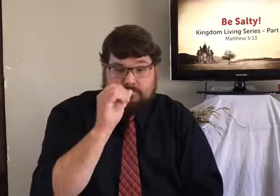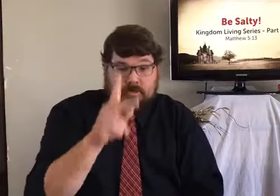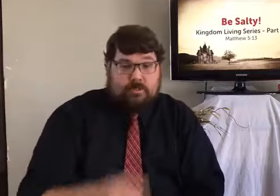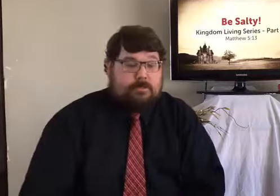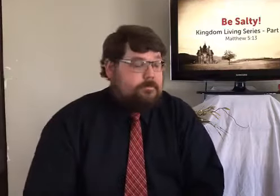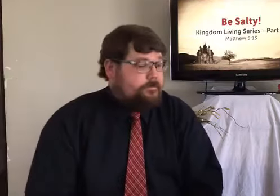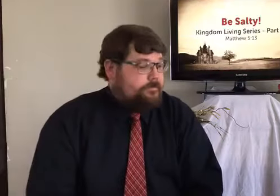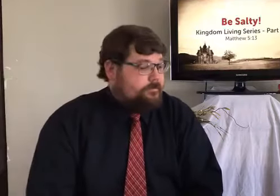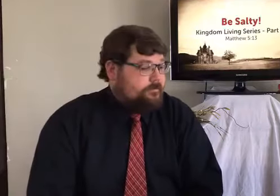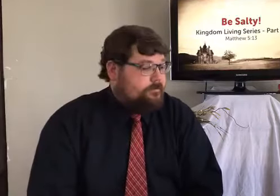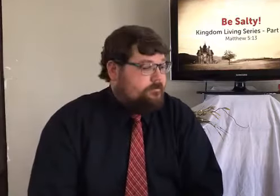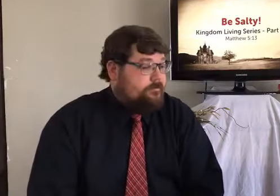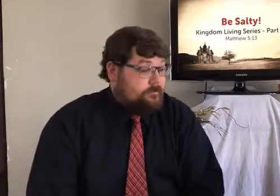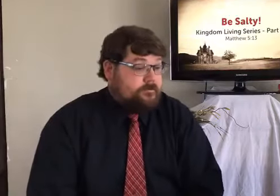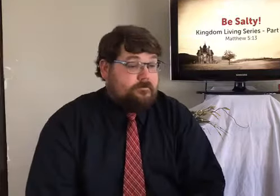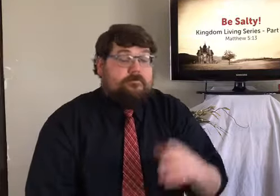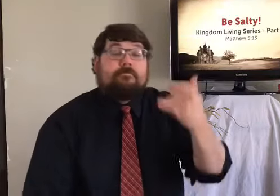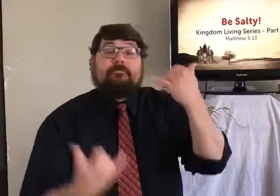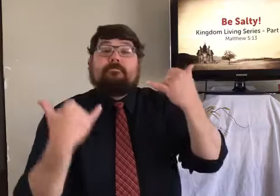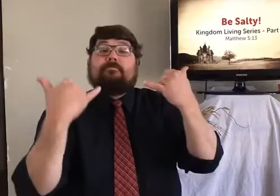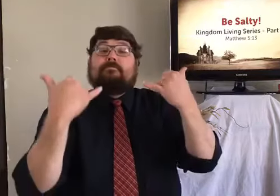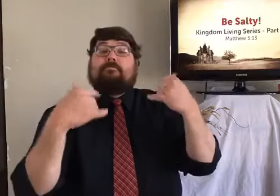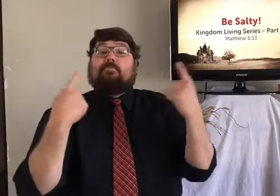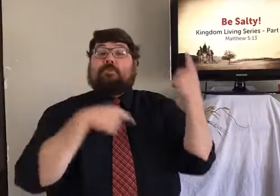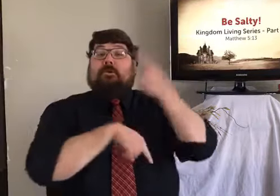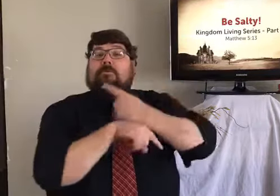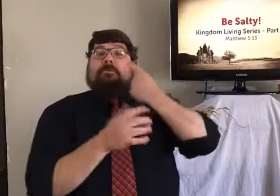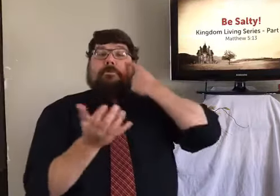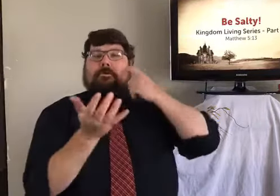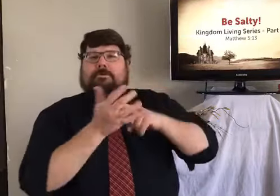That is the promise that we claim. Okay.